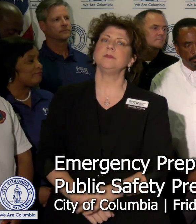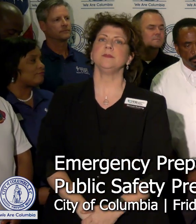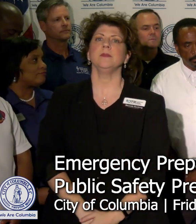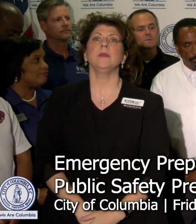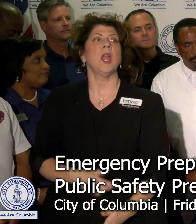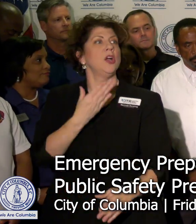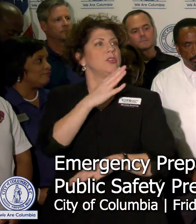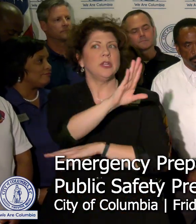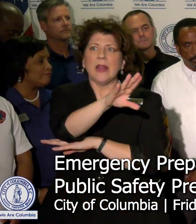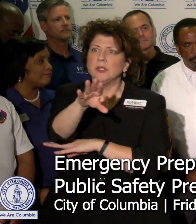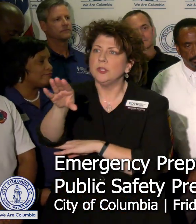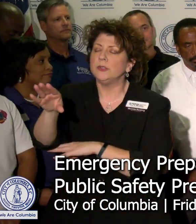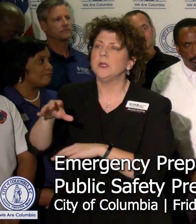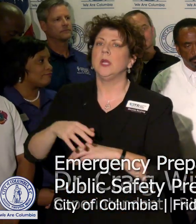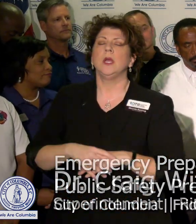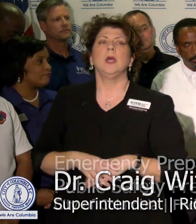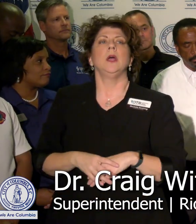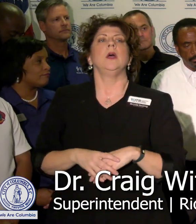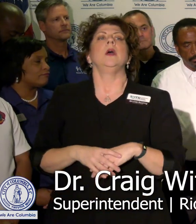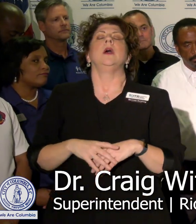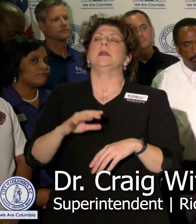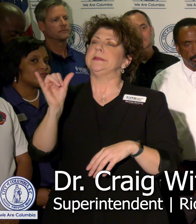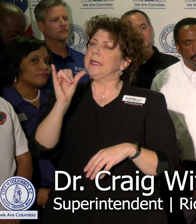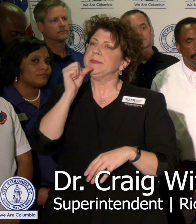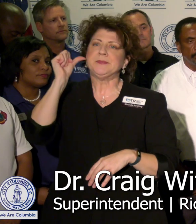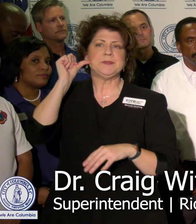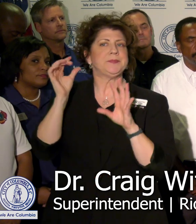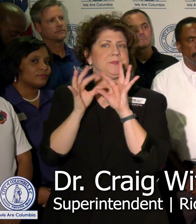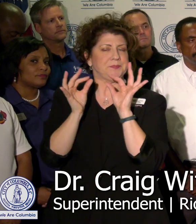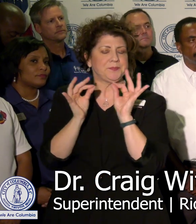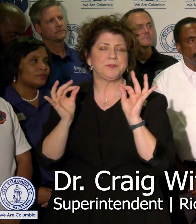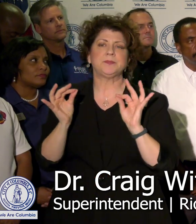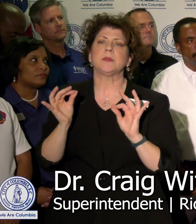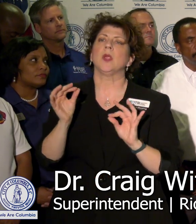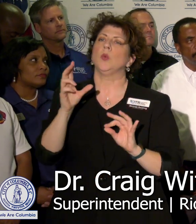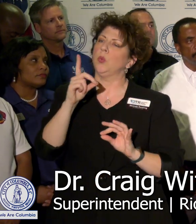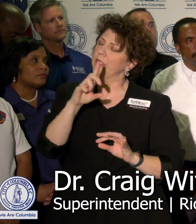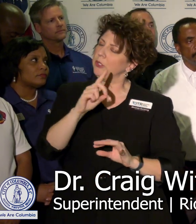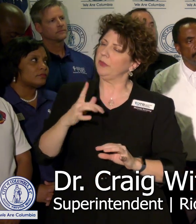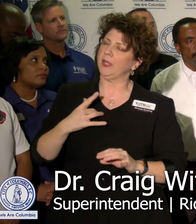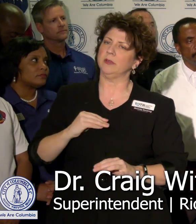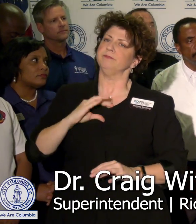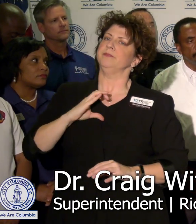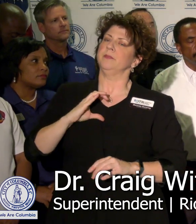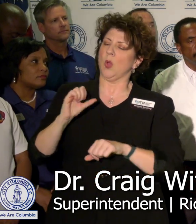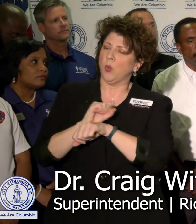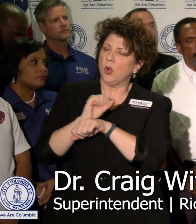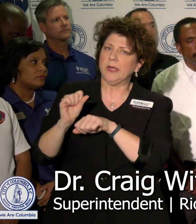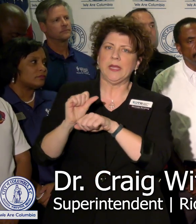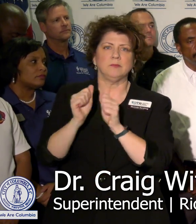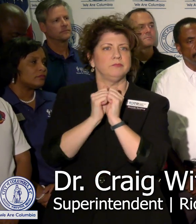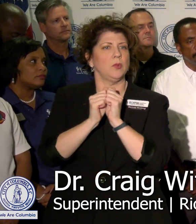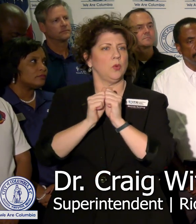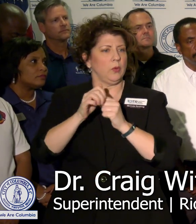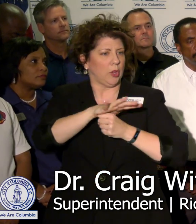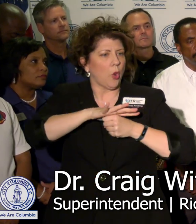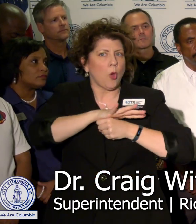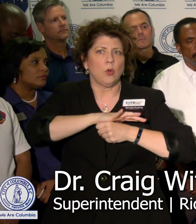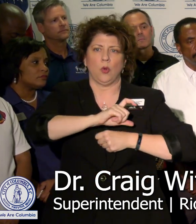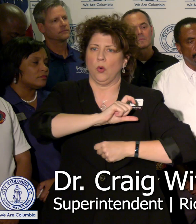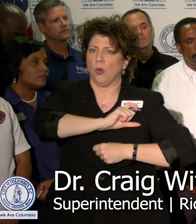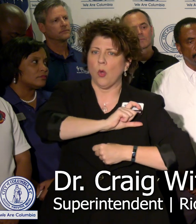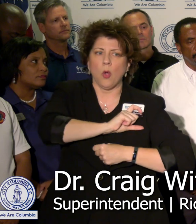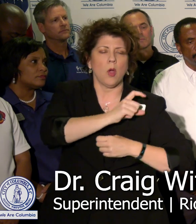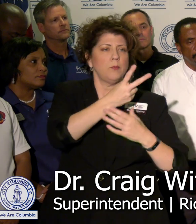Good afternoon. As stated yesterday, we do pride ourselves in working with local law enforcement,